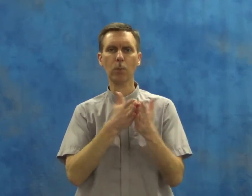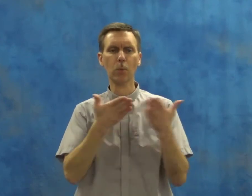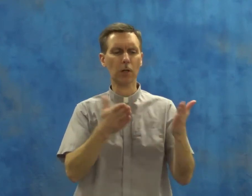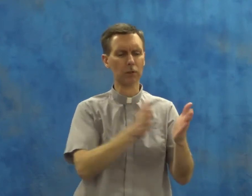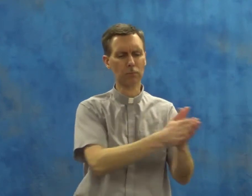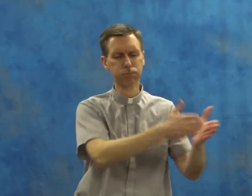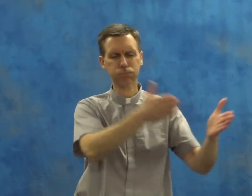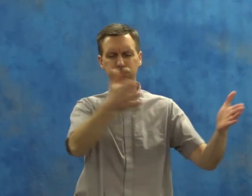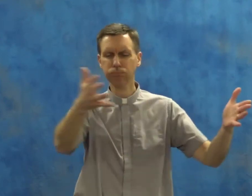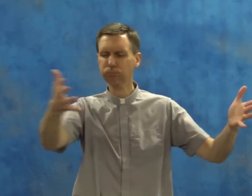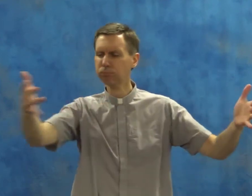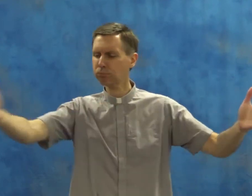books?